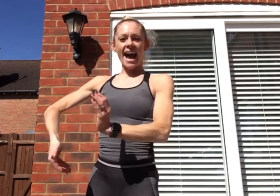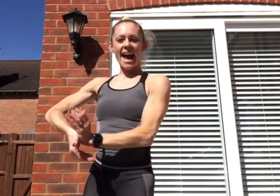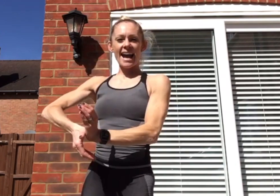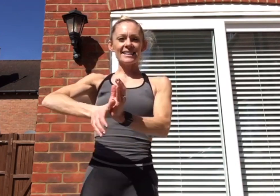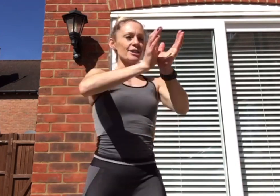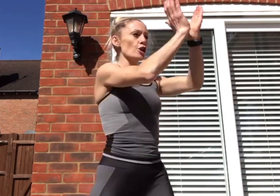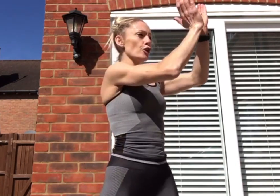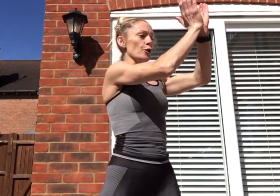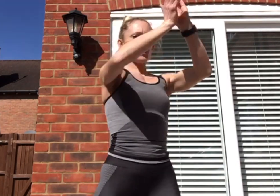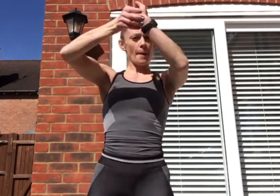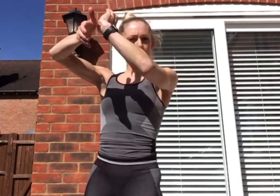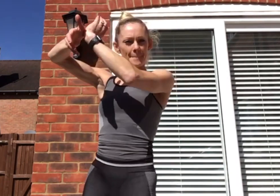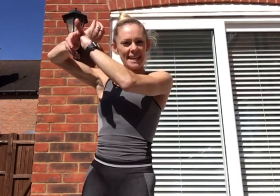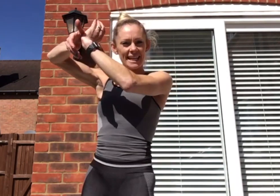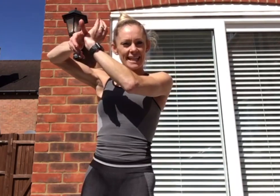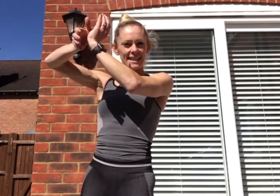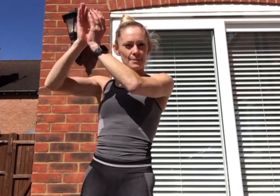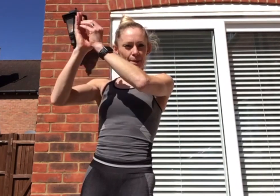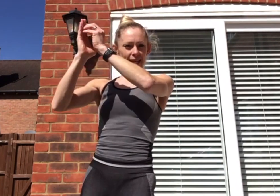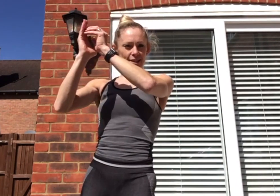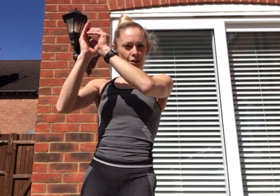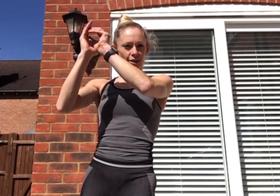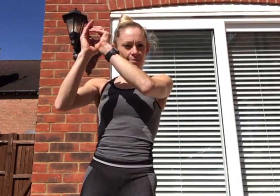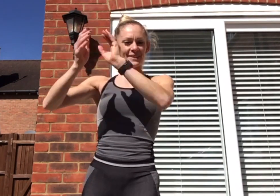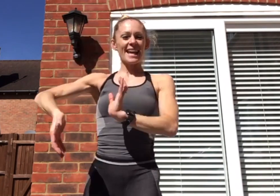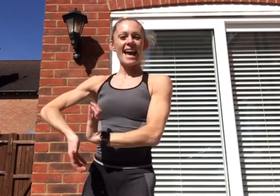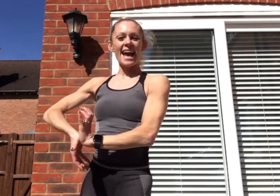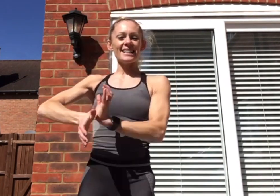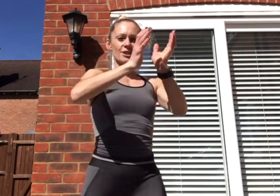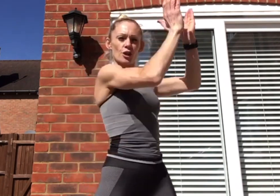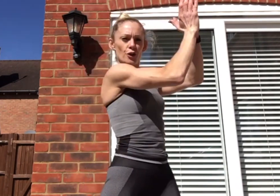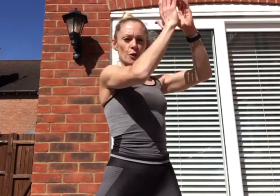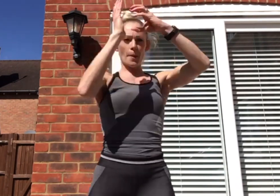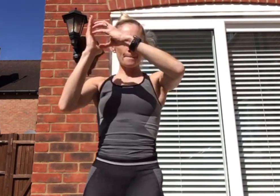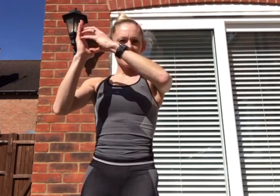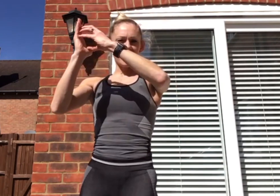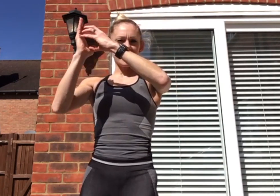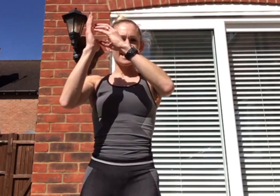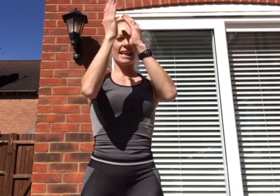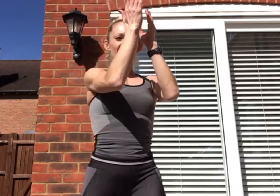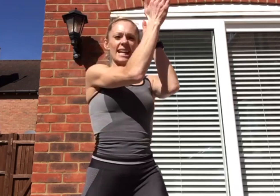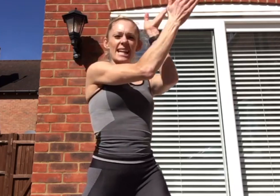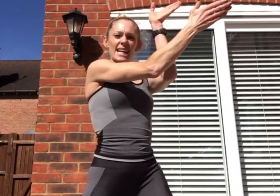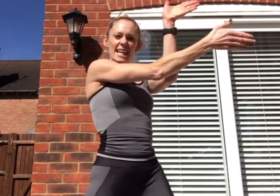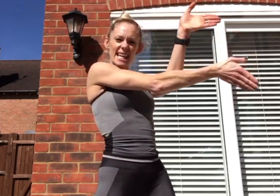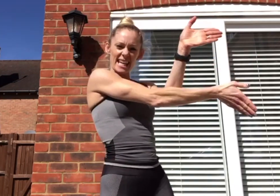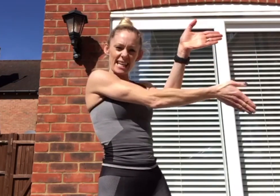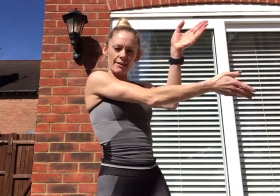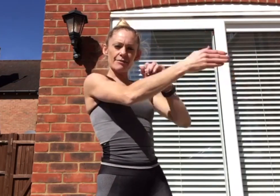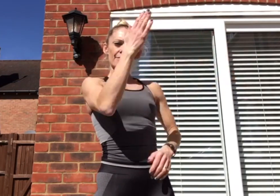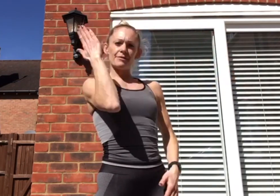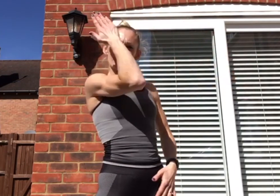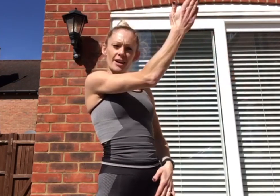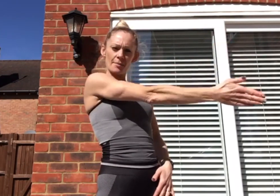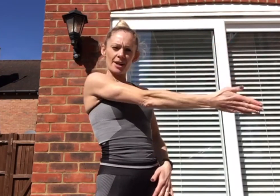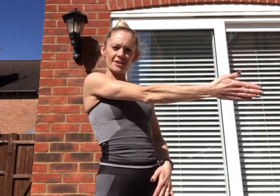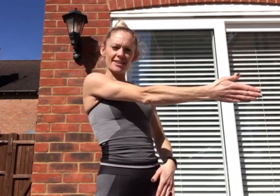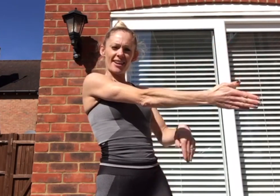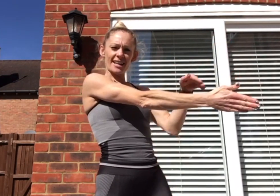You P. P, sorry. S-U-P. E. That arm goes slice,